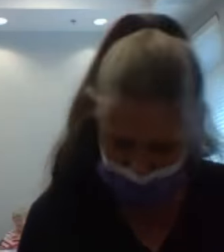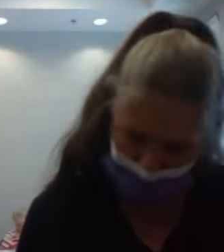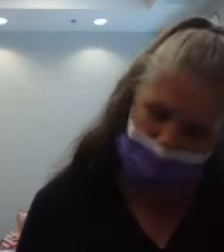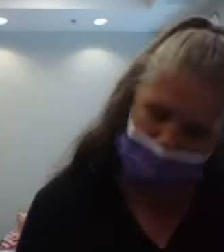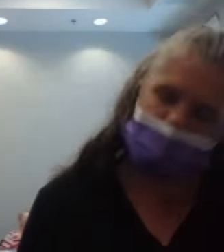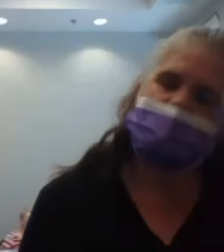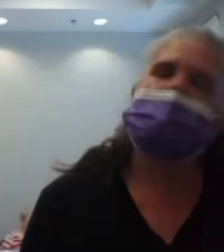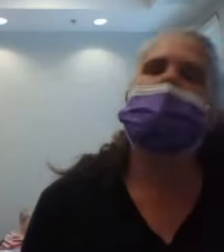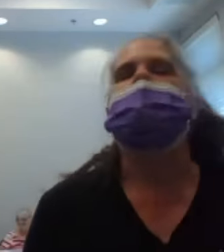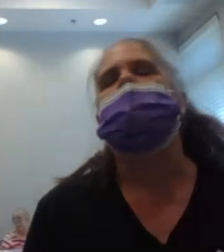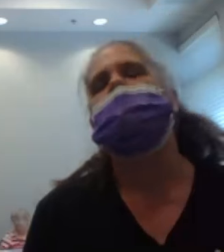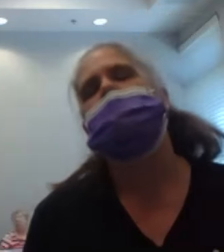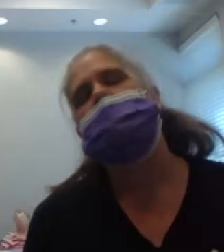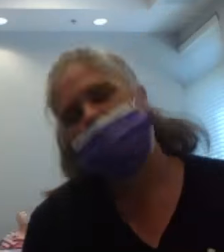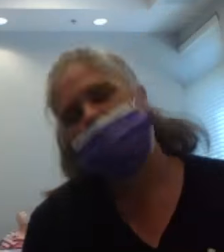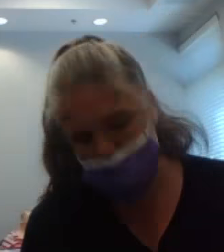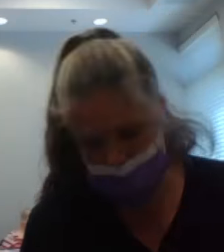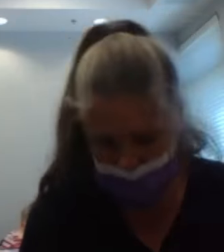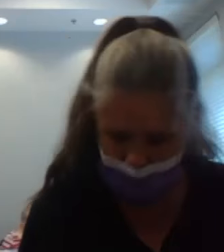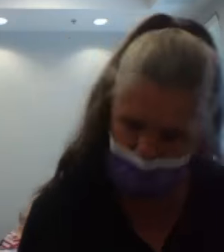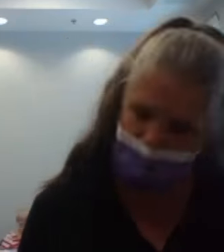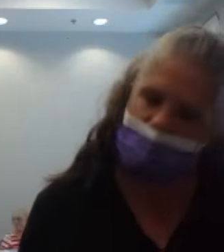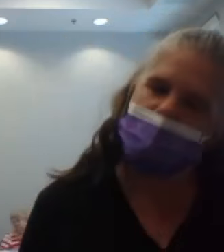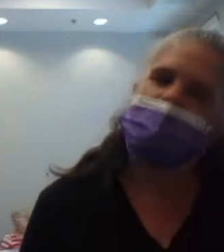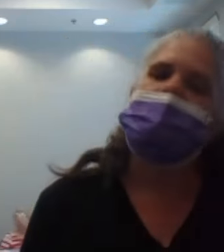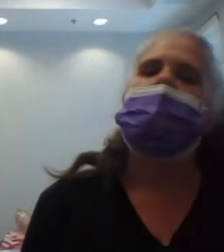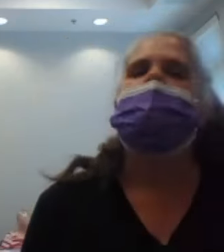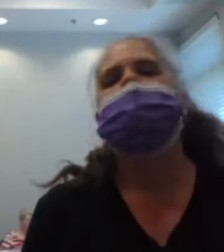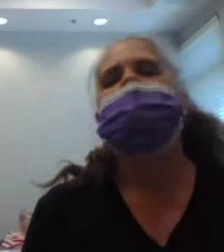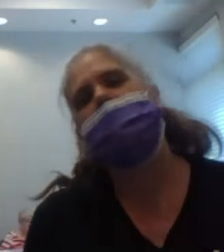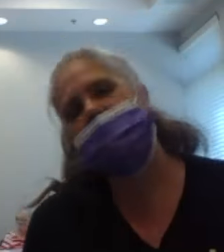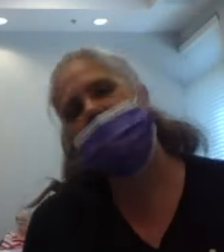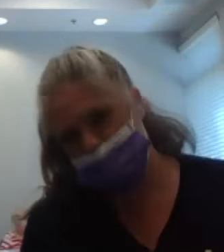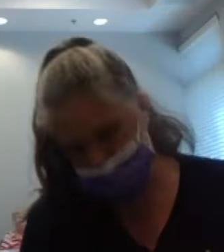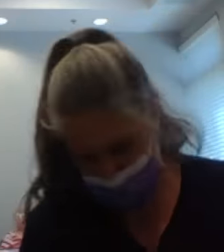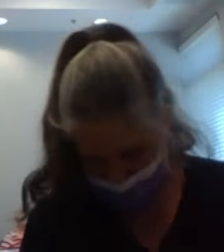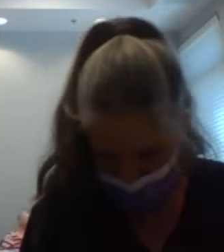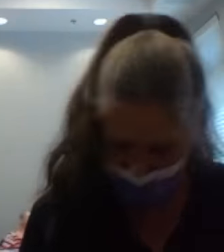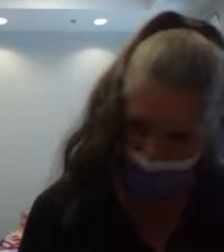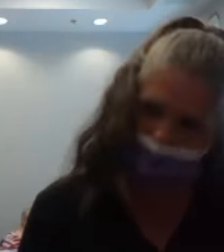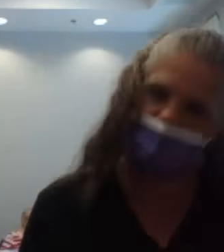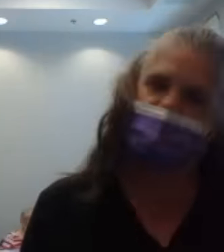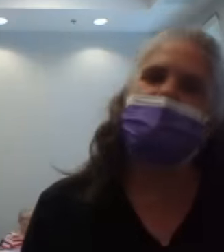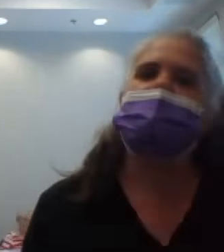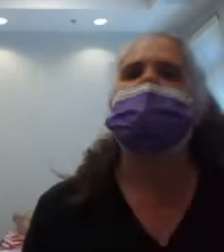three, four, five, six,